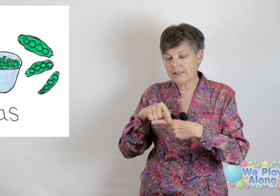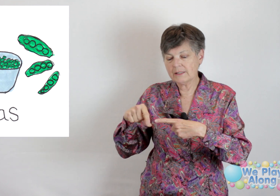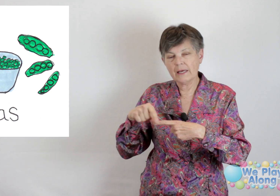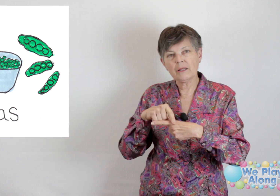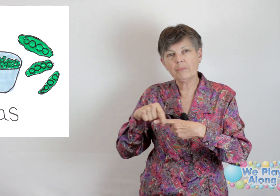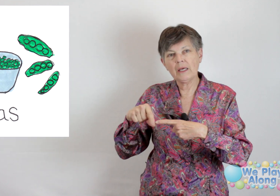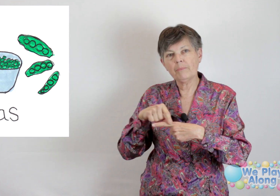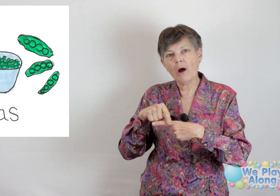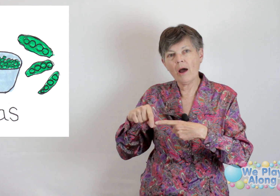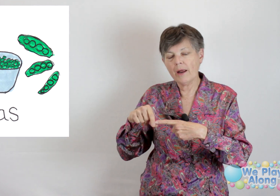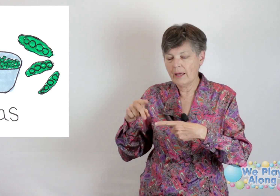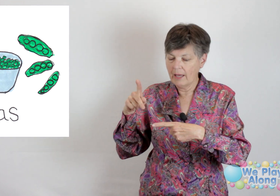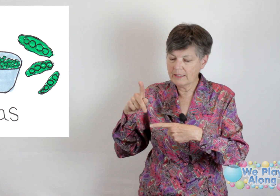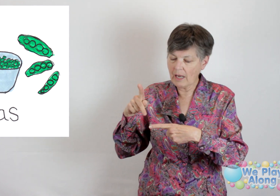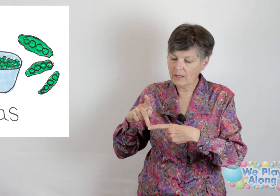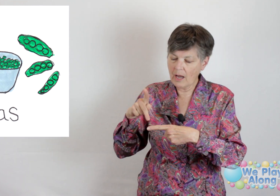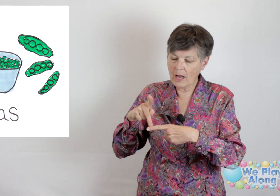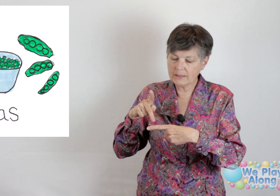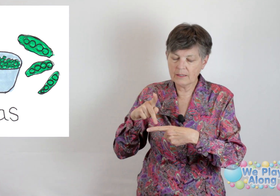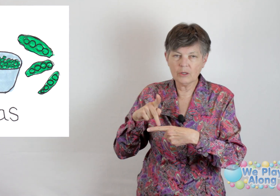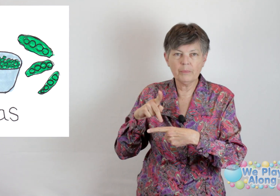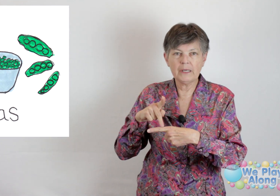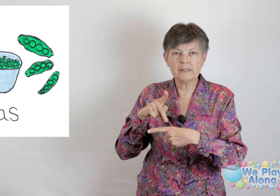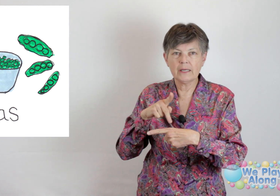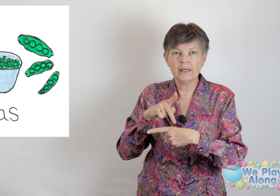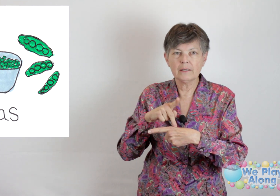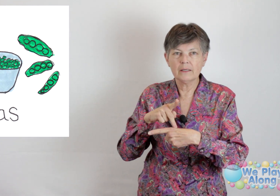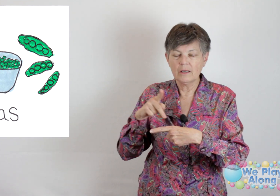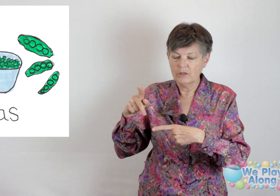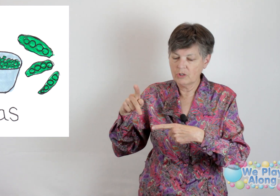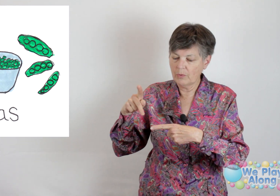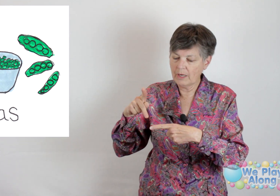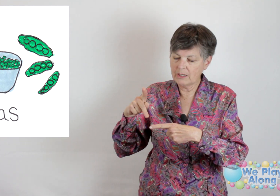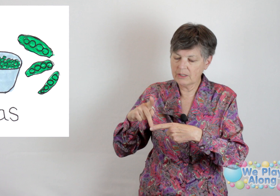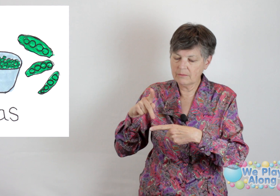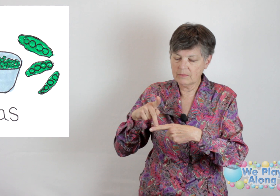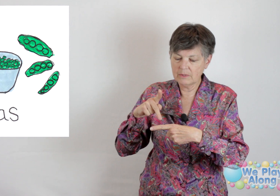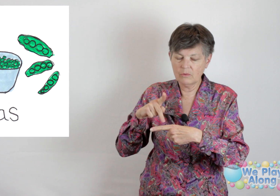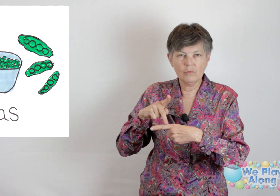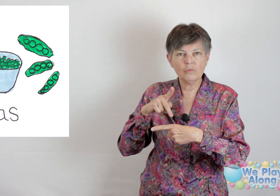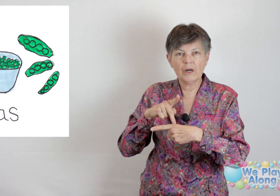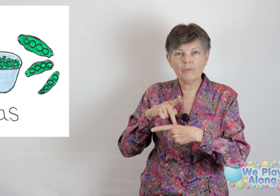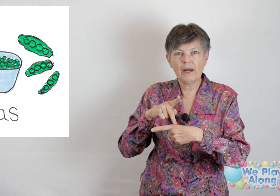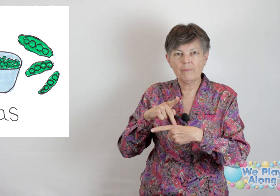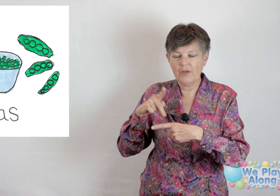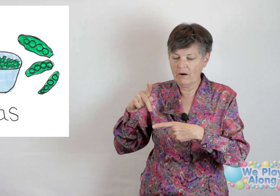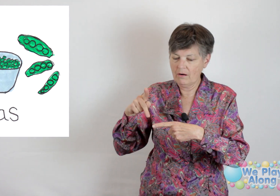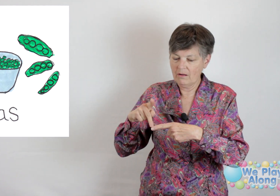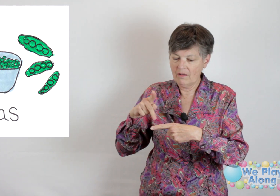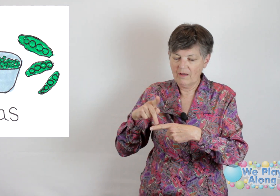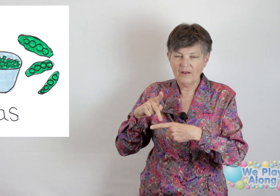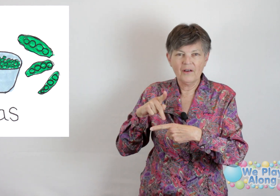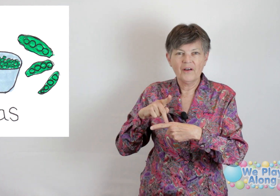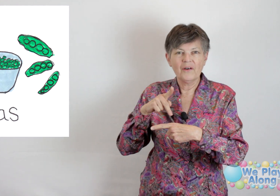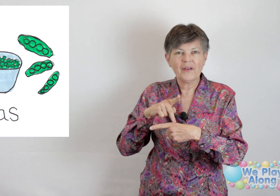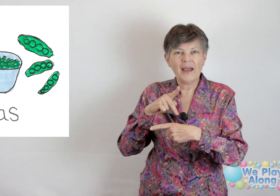this is like the pea pod, and it's got lots of little peas in it. So we're going to just run it right up there, okay?